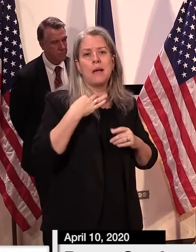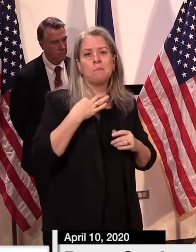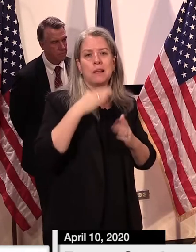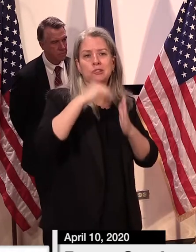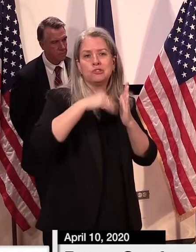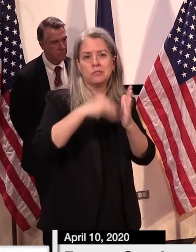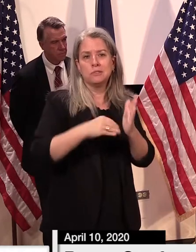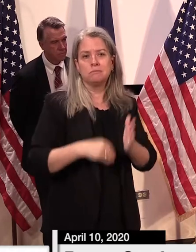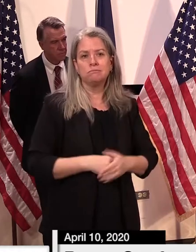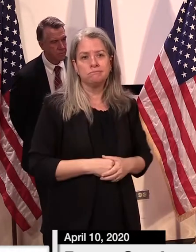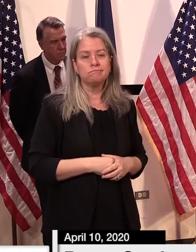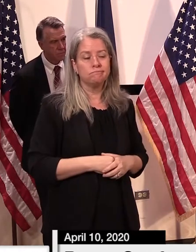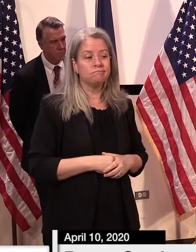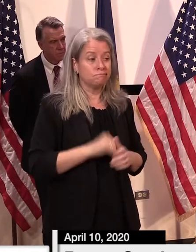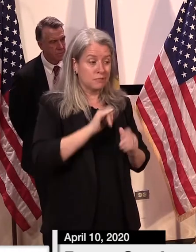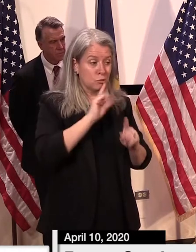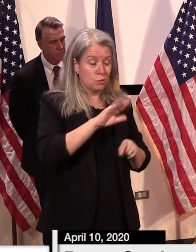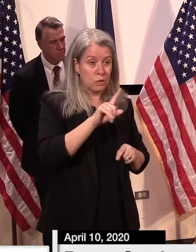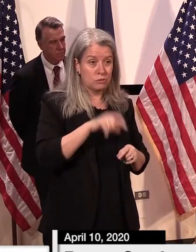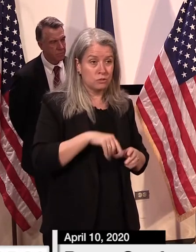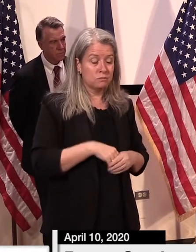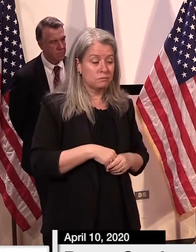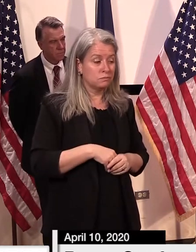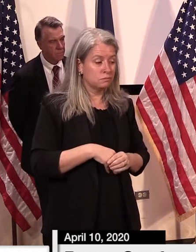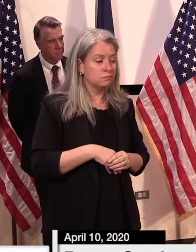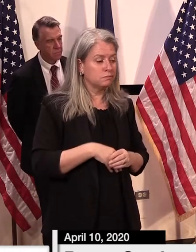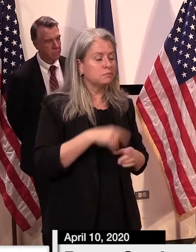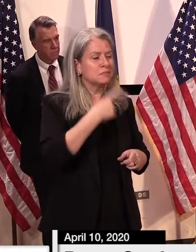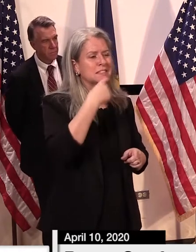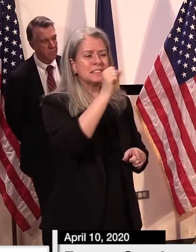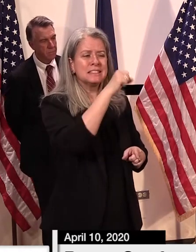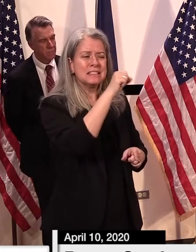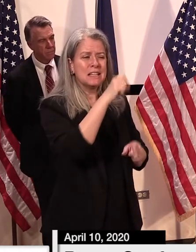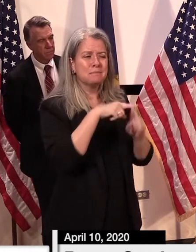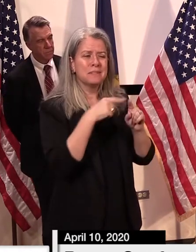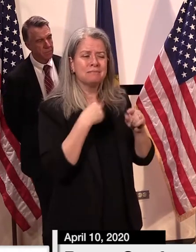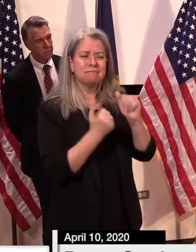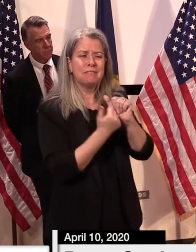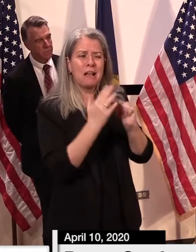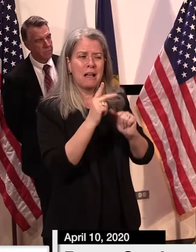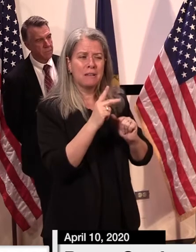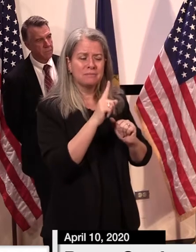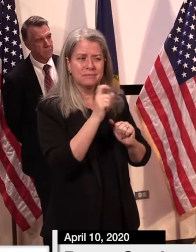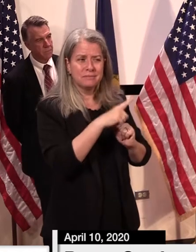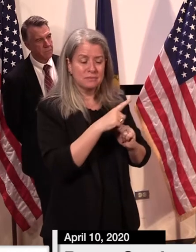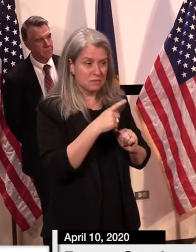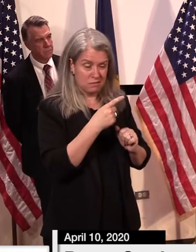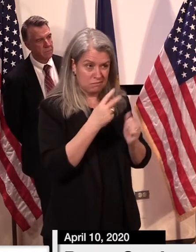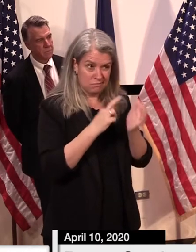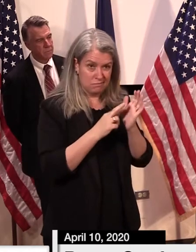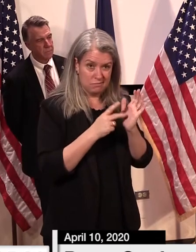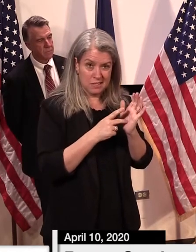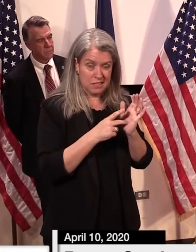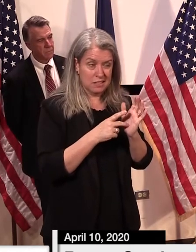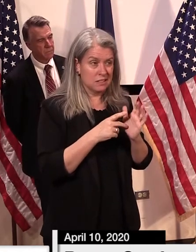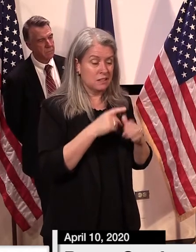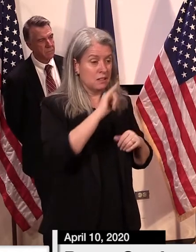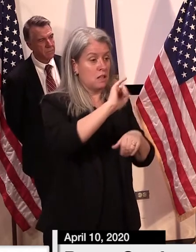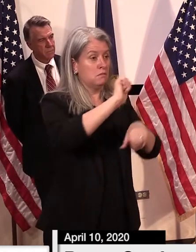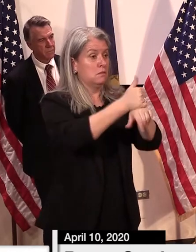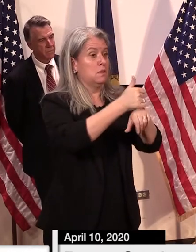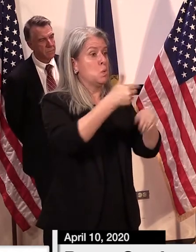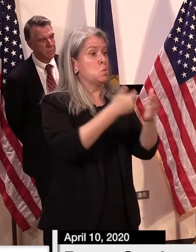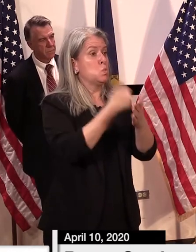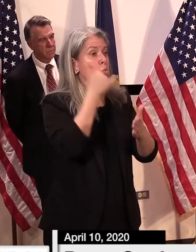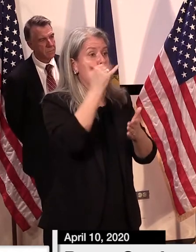volume of calls does that answer your question that does just a quick follow-up uh do you expect that just this additional call center will